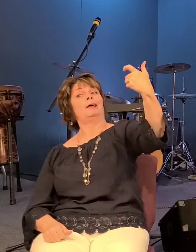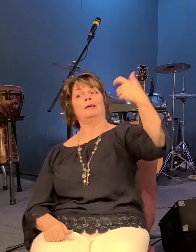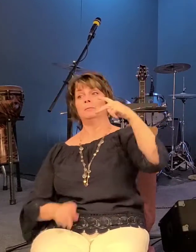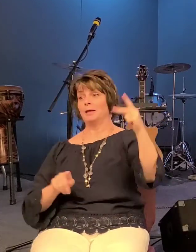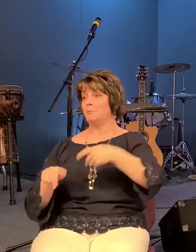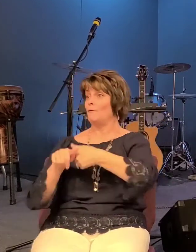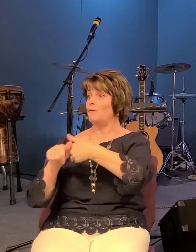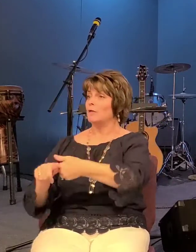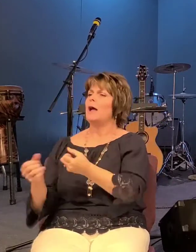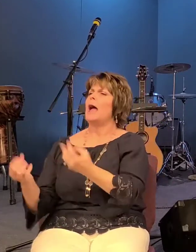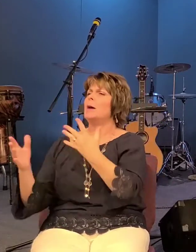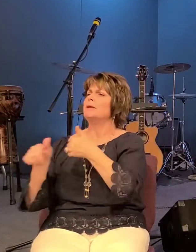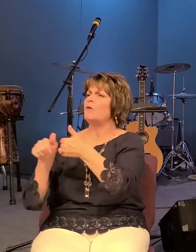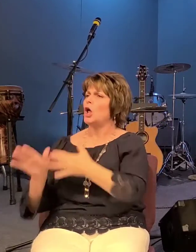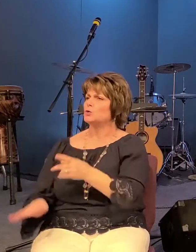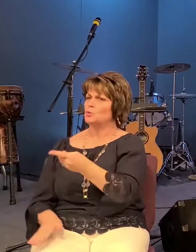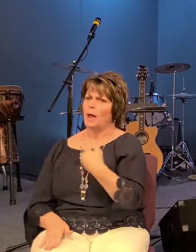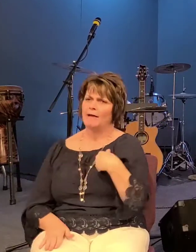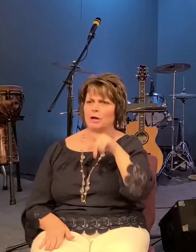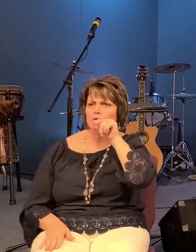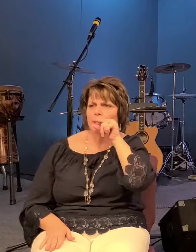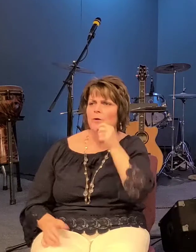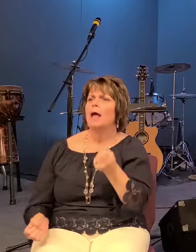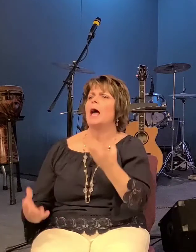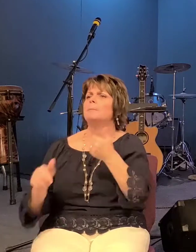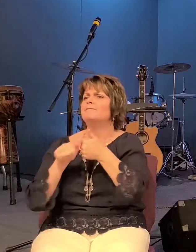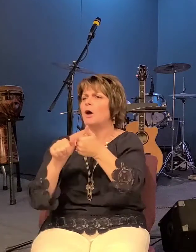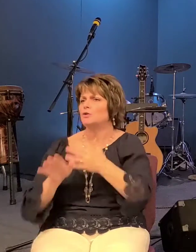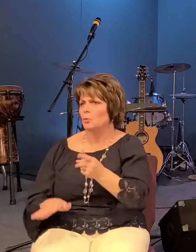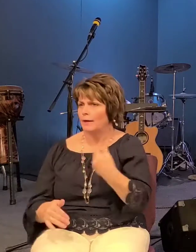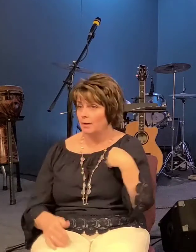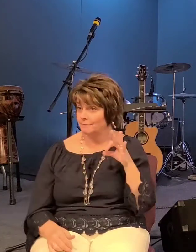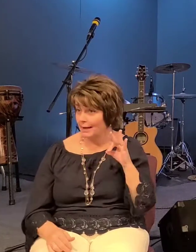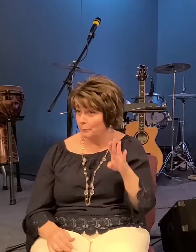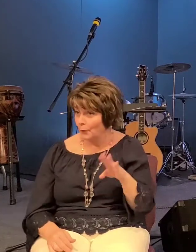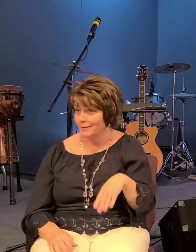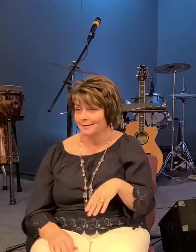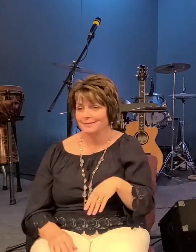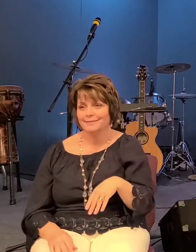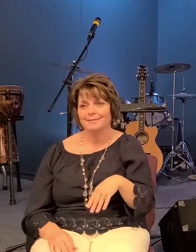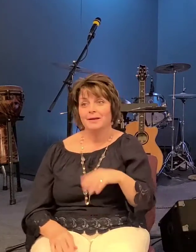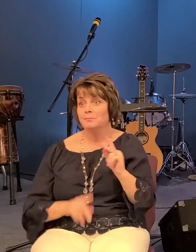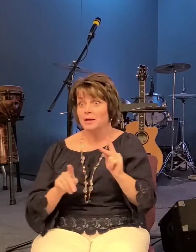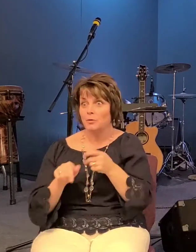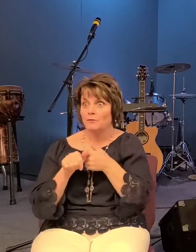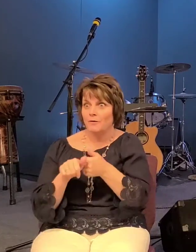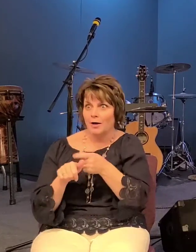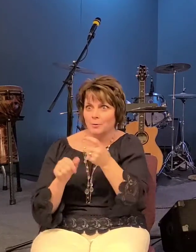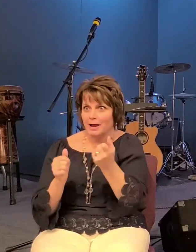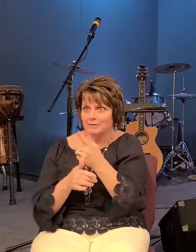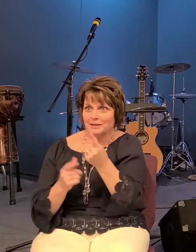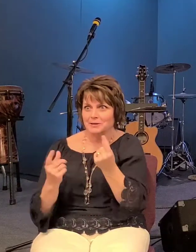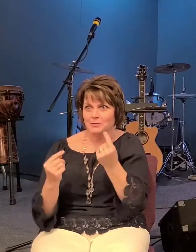followers on instagram you got followers on facebook you have people following your every move